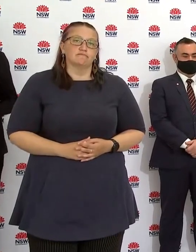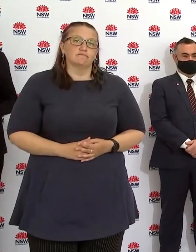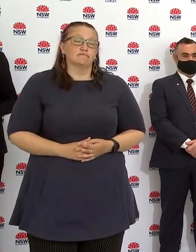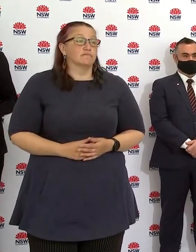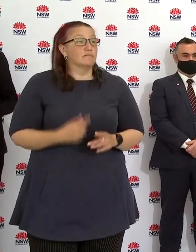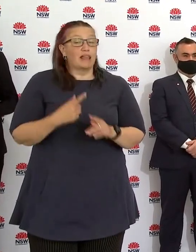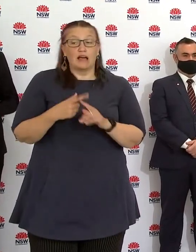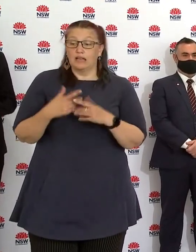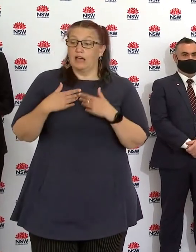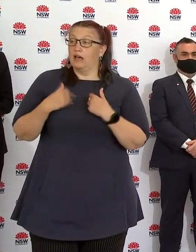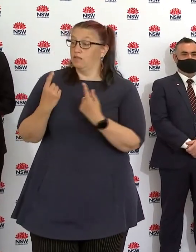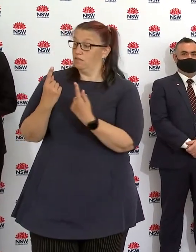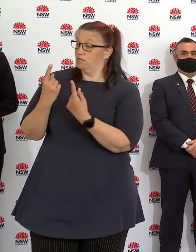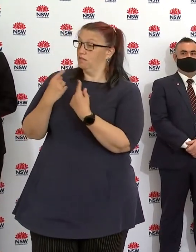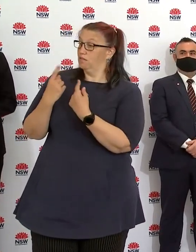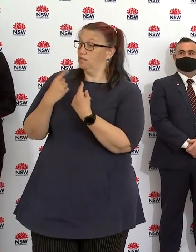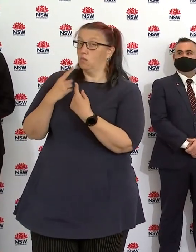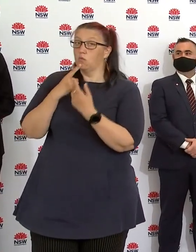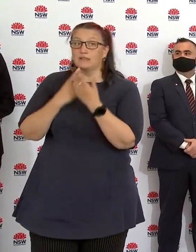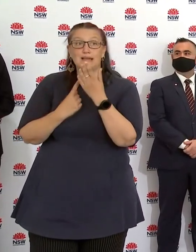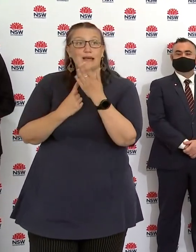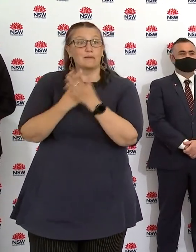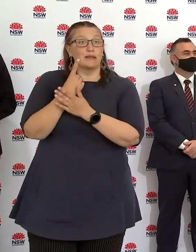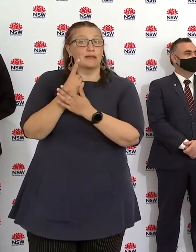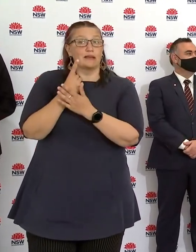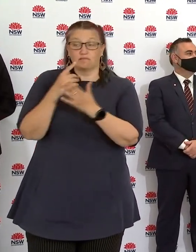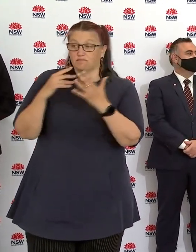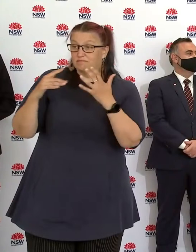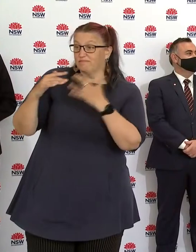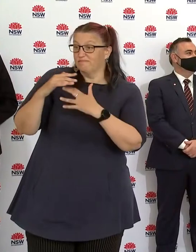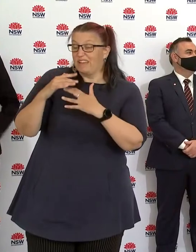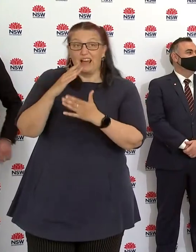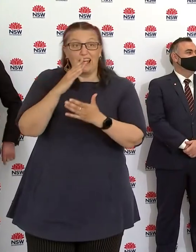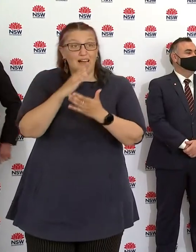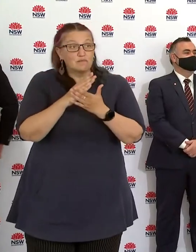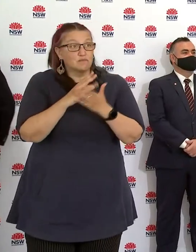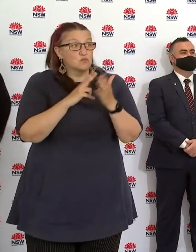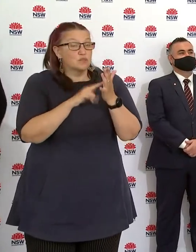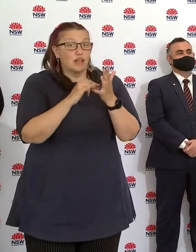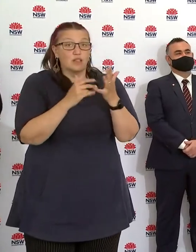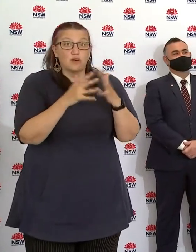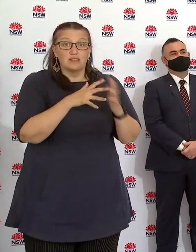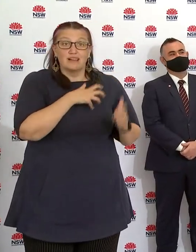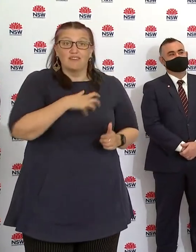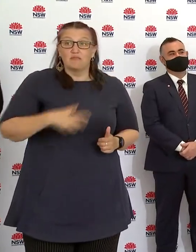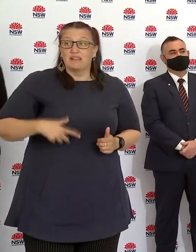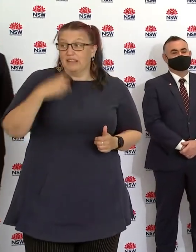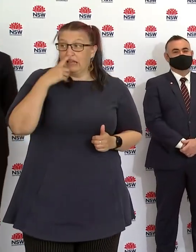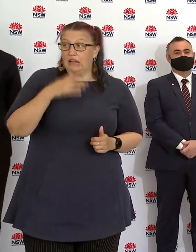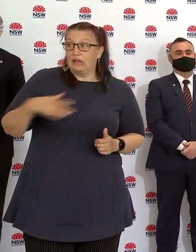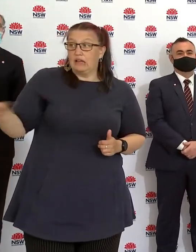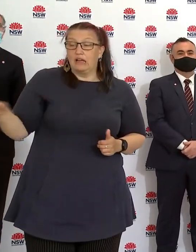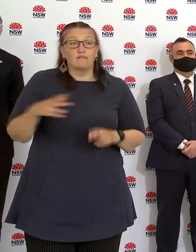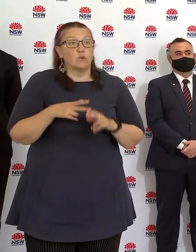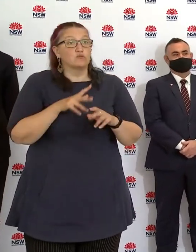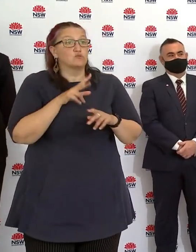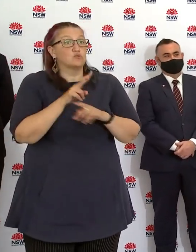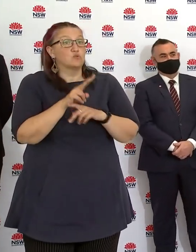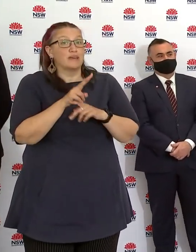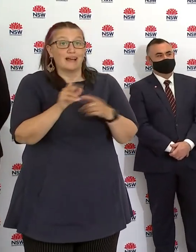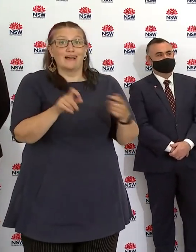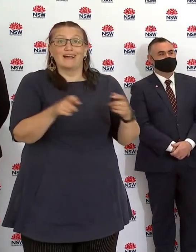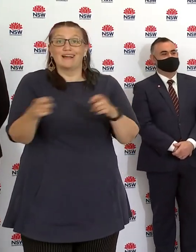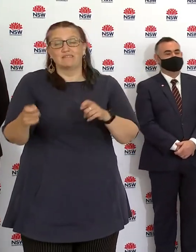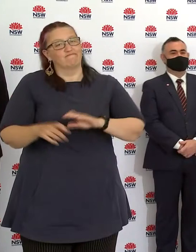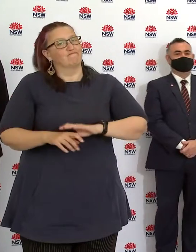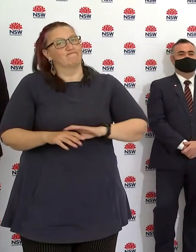the situation is, it would have also not been realistic for the New South Wales Government to make a decision about the next two weeks, given where we